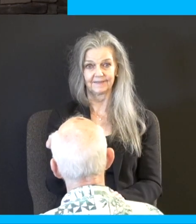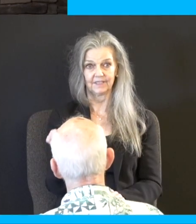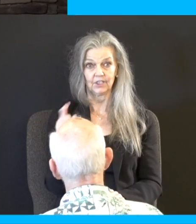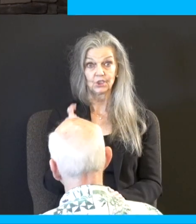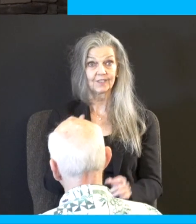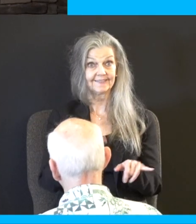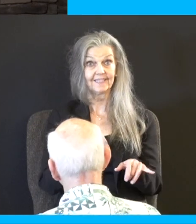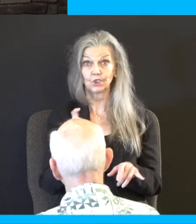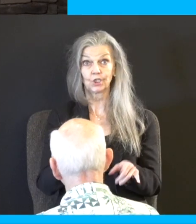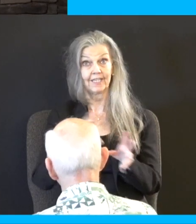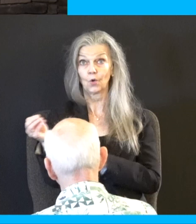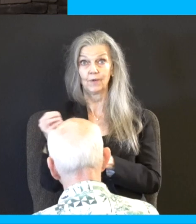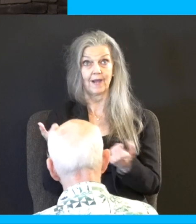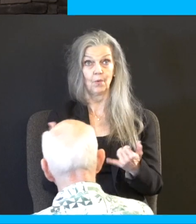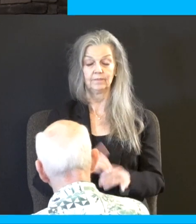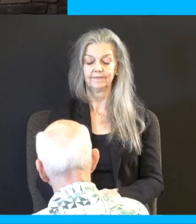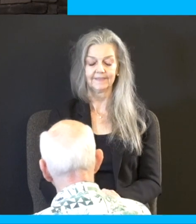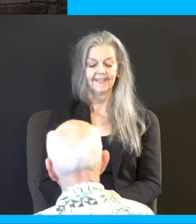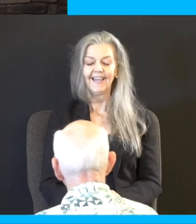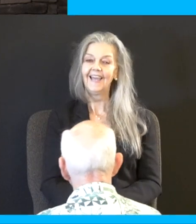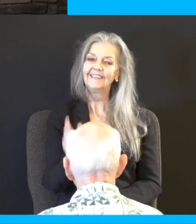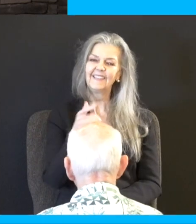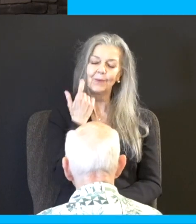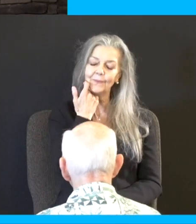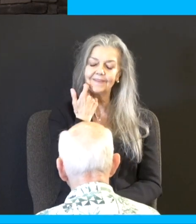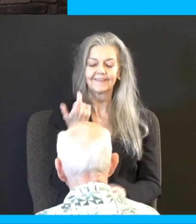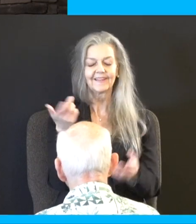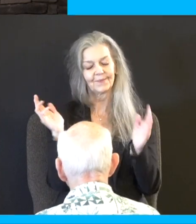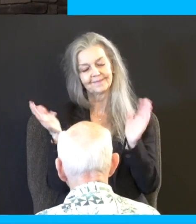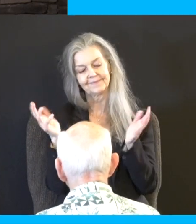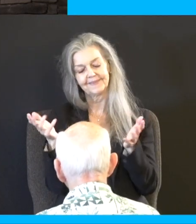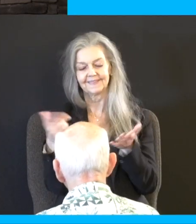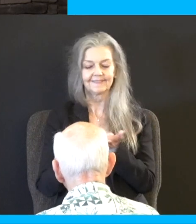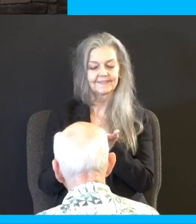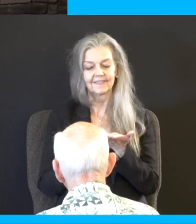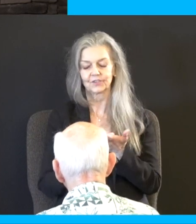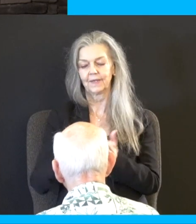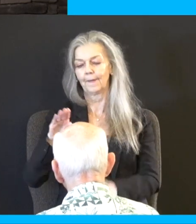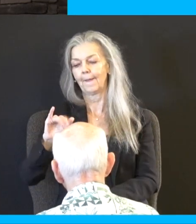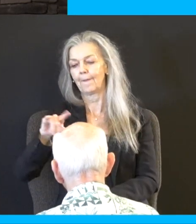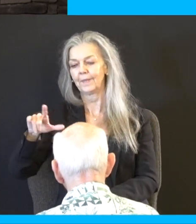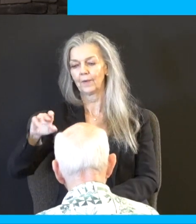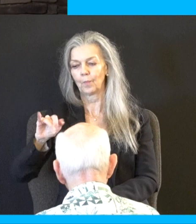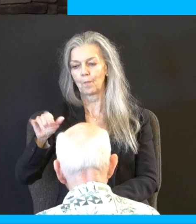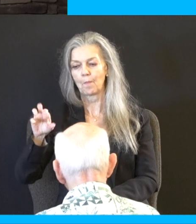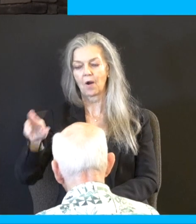And I was watching this discussion between Elon Musk and Bill Maher came up as a clip on a subject matter. And they got into slavery and the